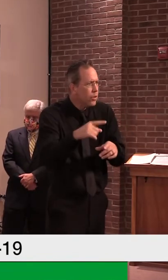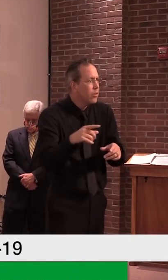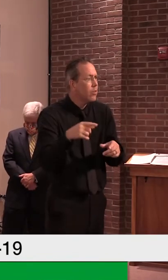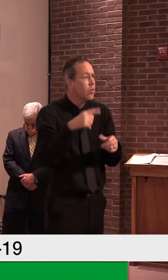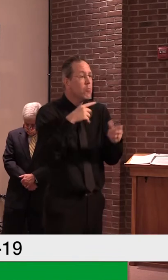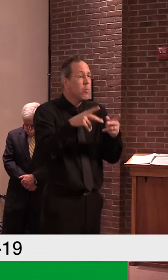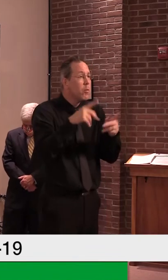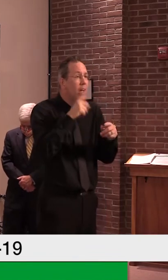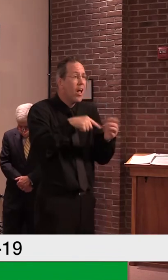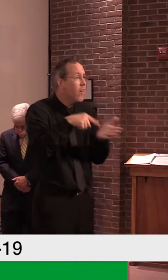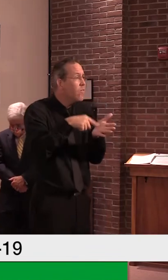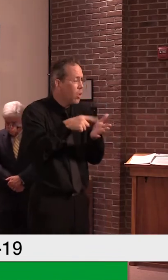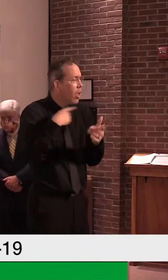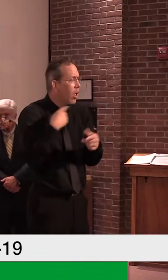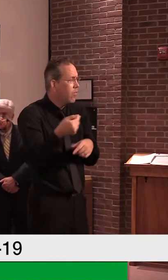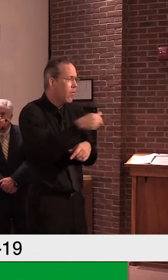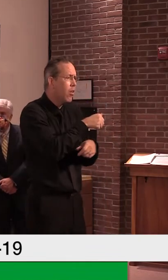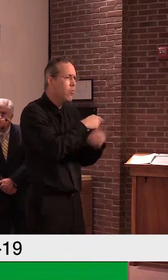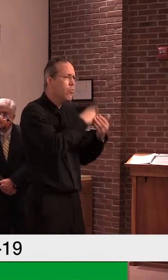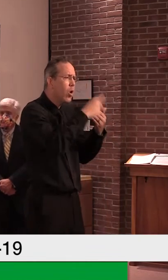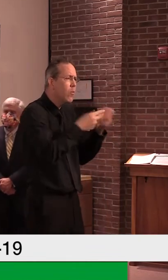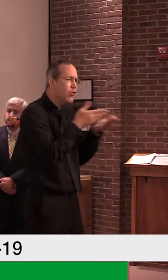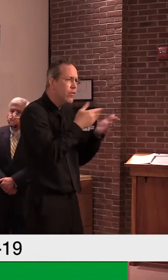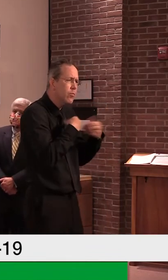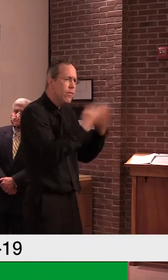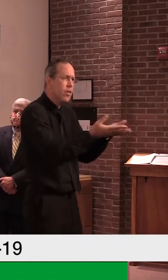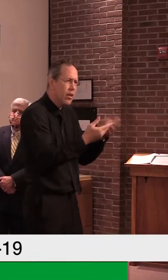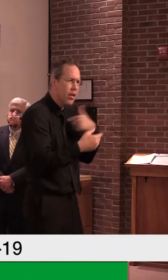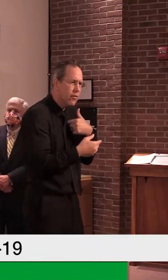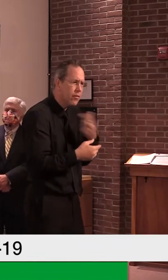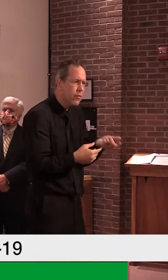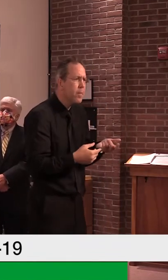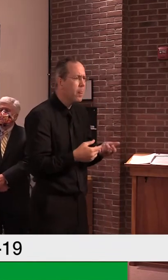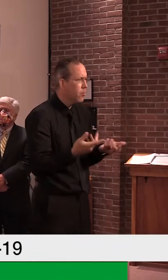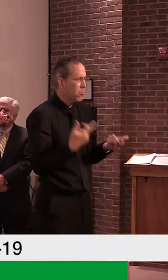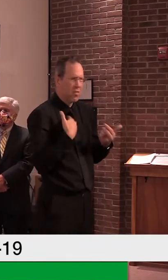underinsured or uninsured and they do a great job of that.